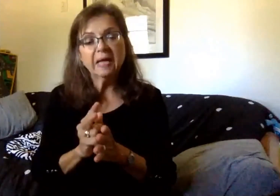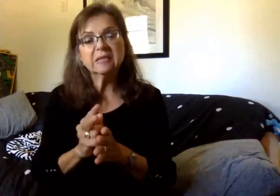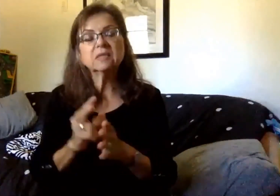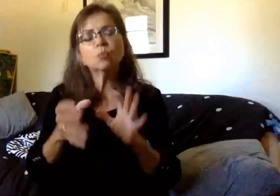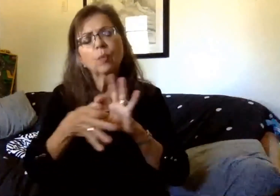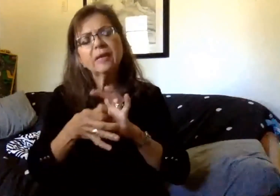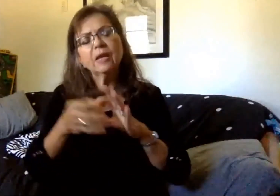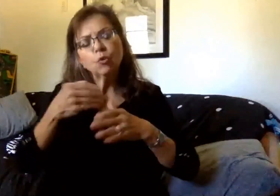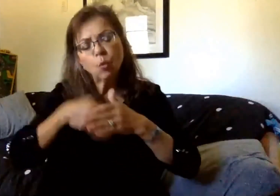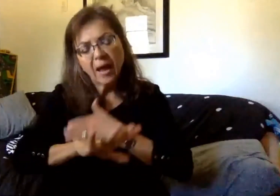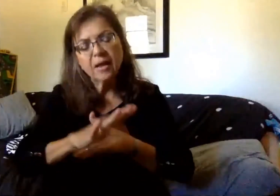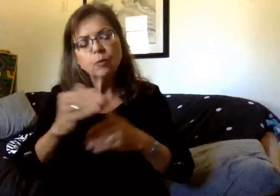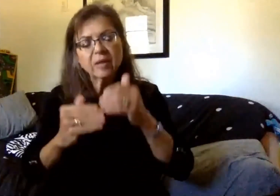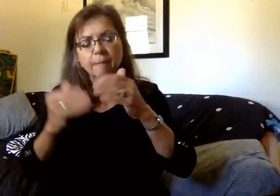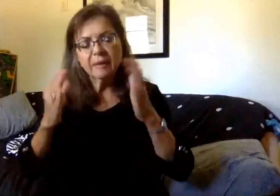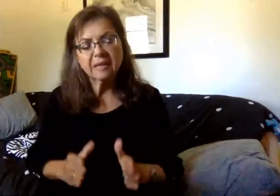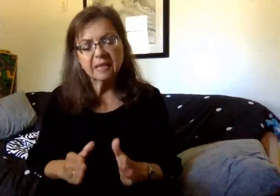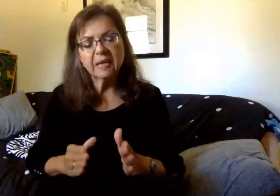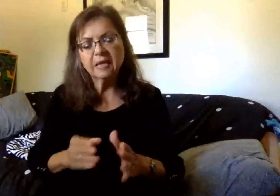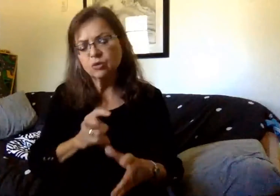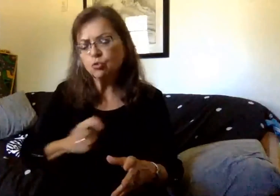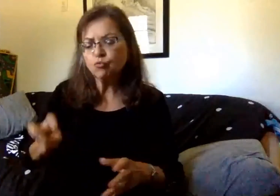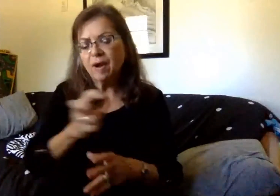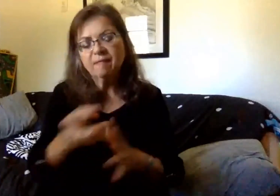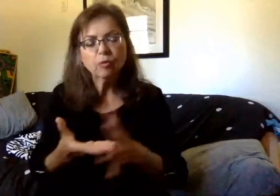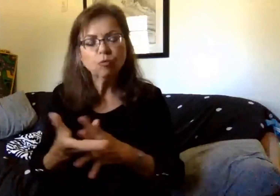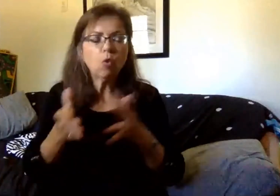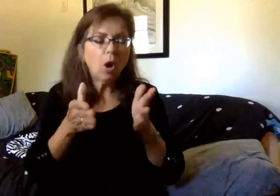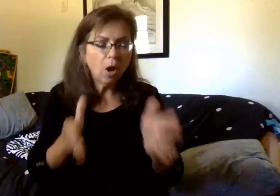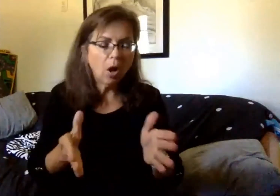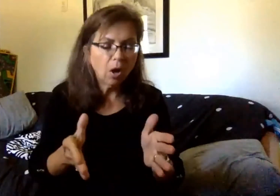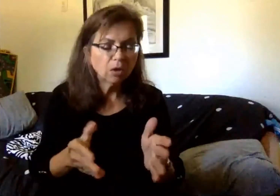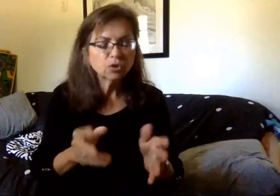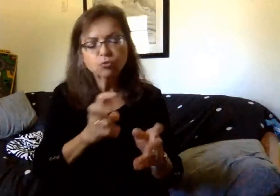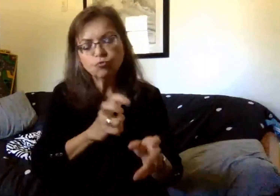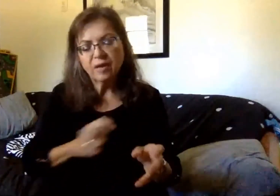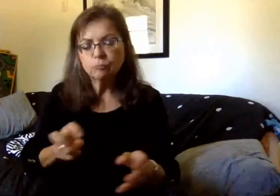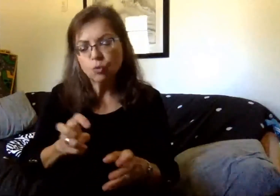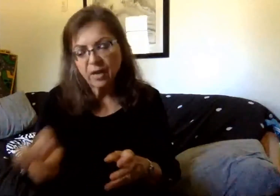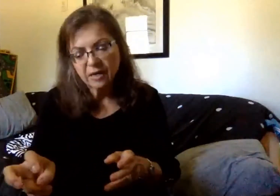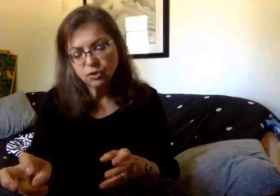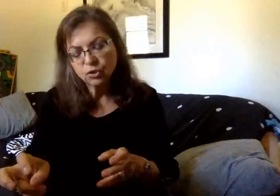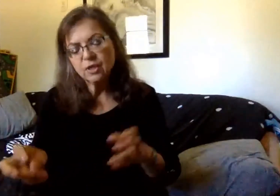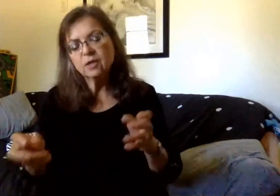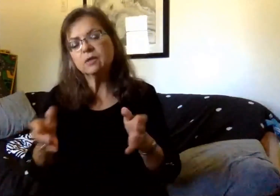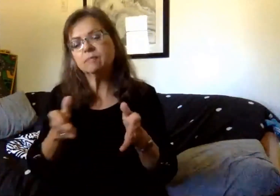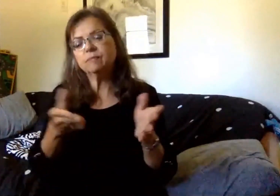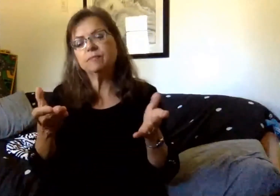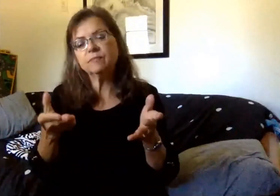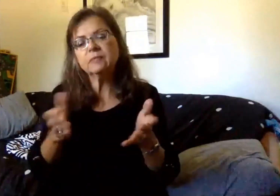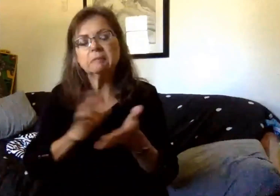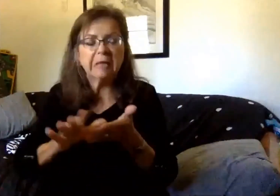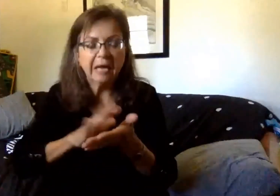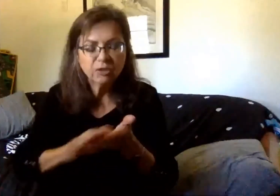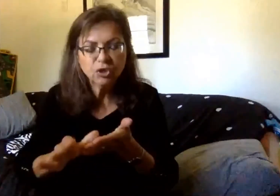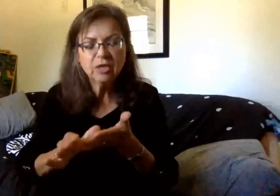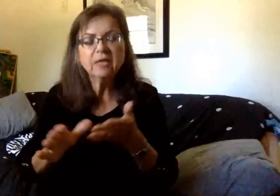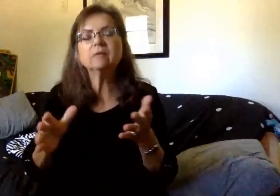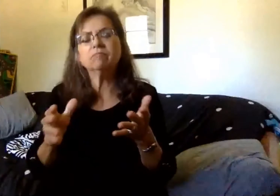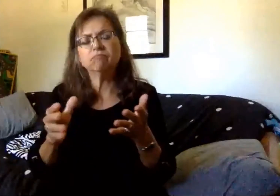and hallway movement and transportation and hygiene, the cafeteria. get the idea. And again,